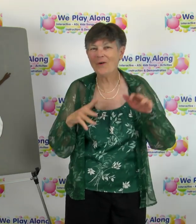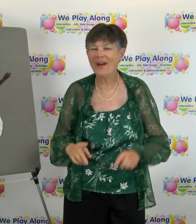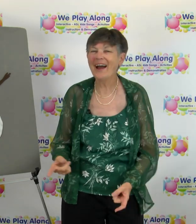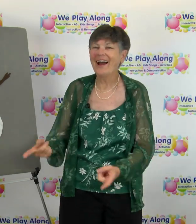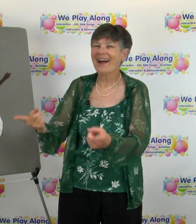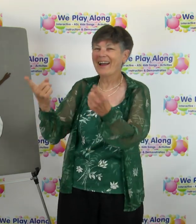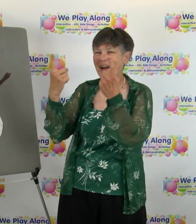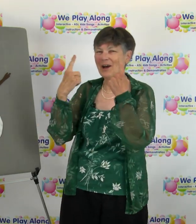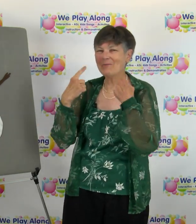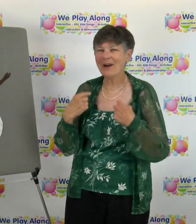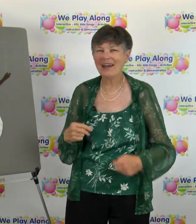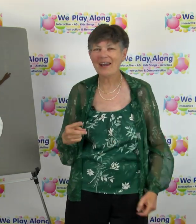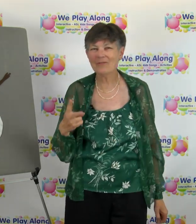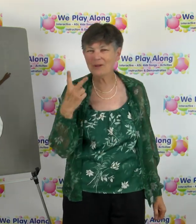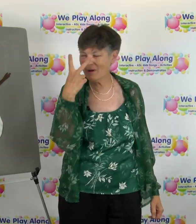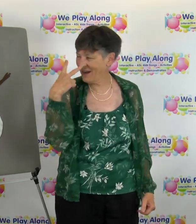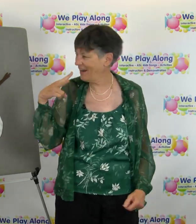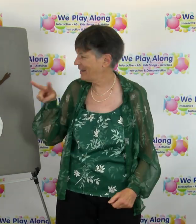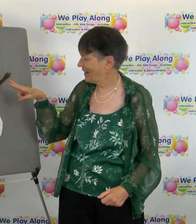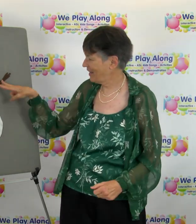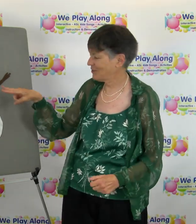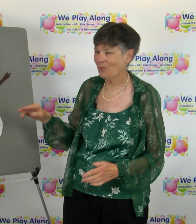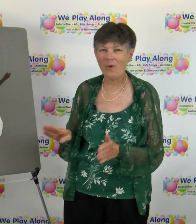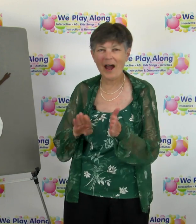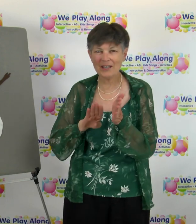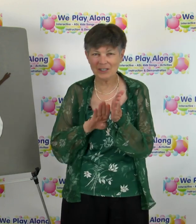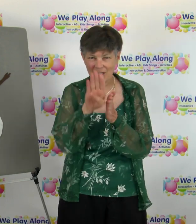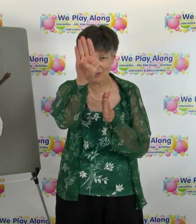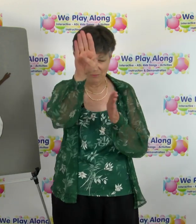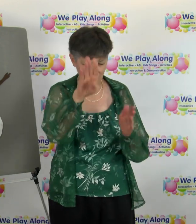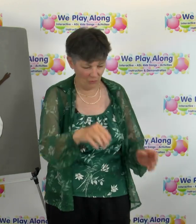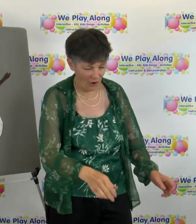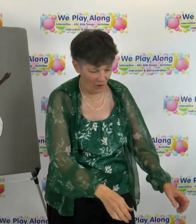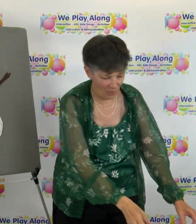Come on, everybody, let's watch them glow